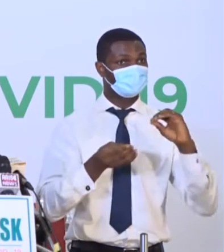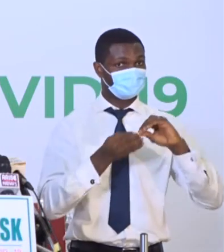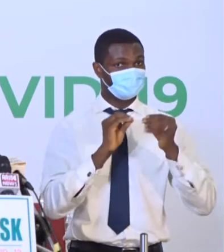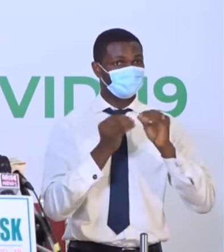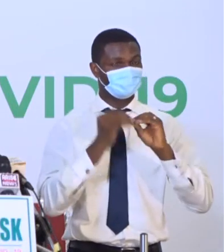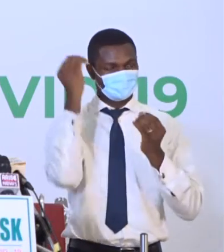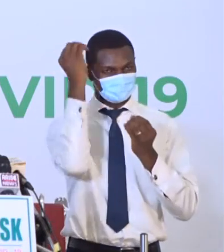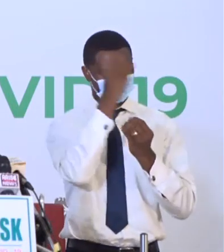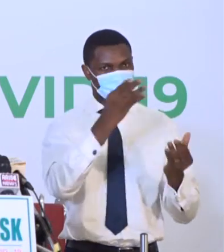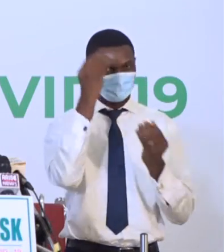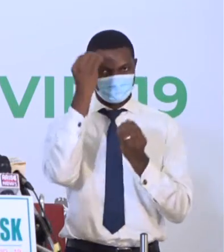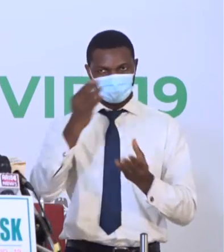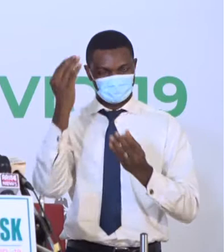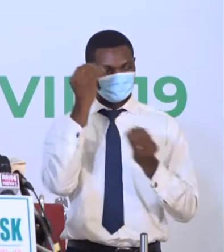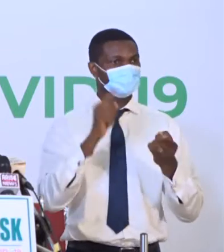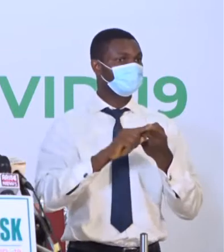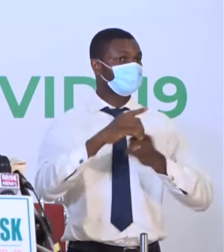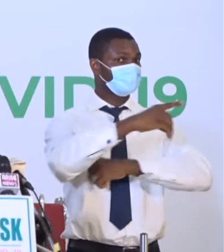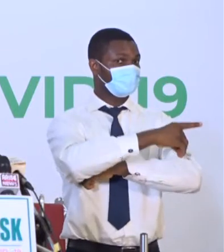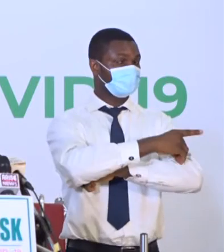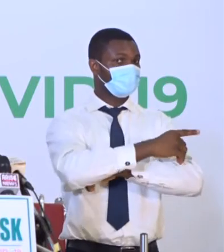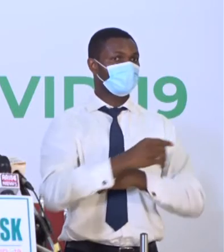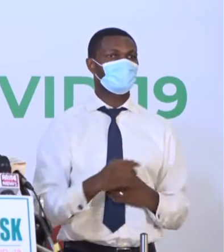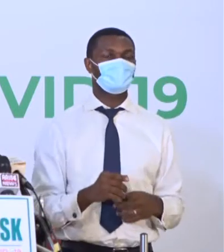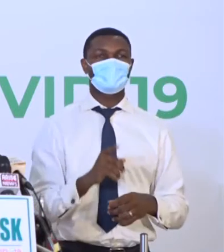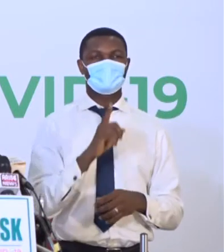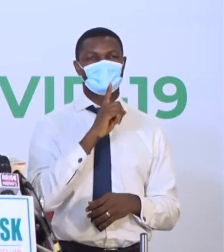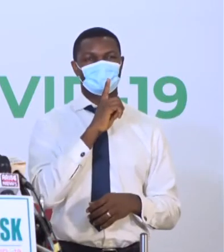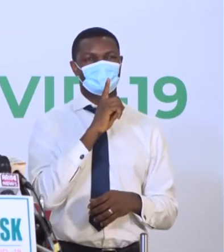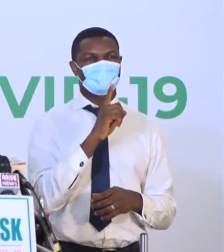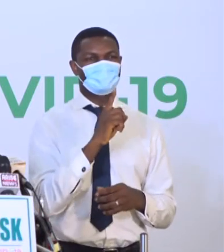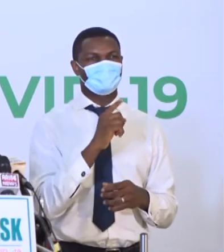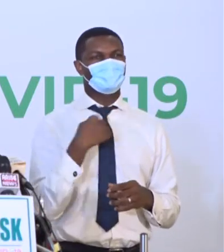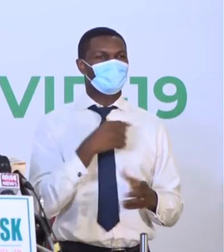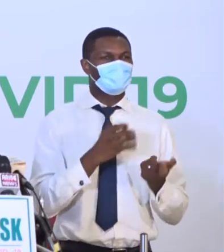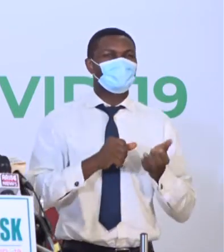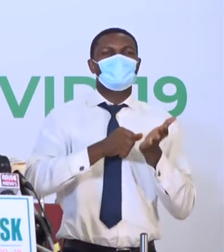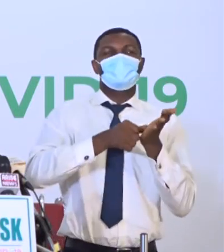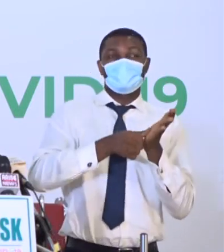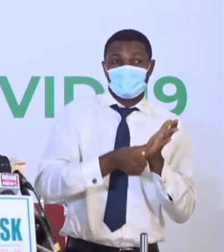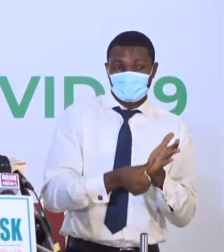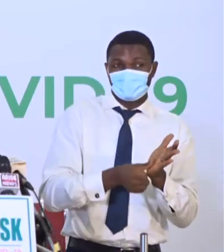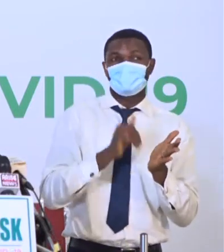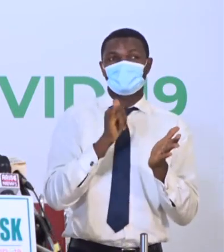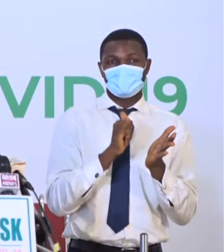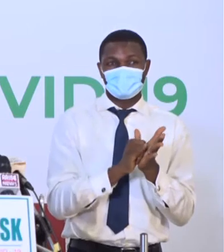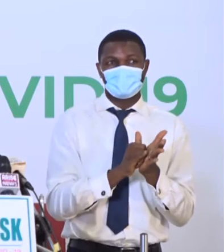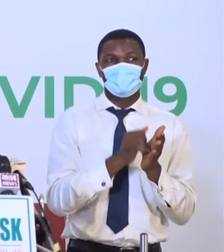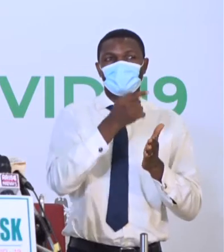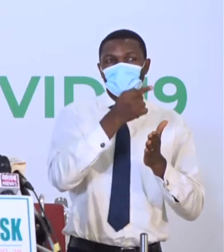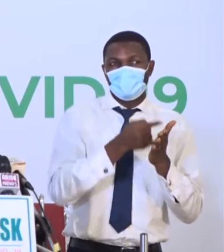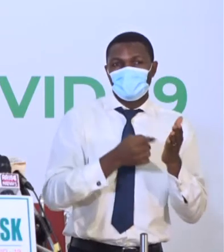briefing. It is, however, very instructive to stress that factors that have contributed